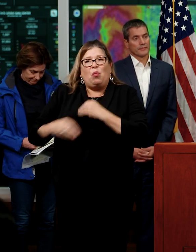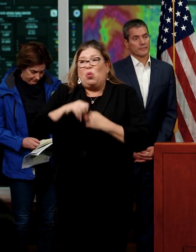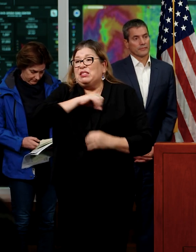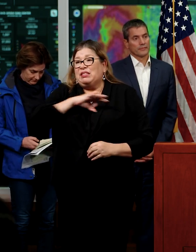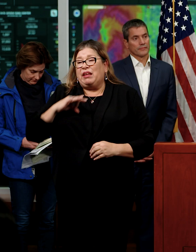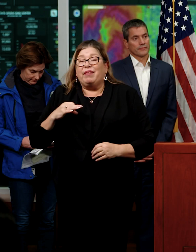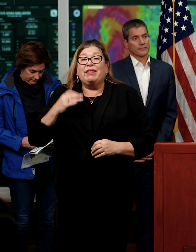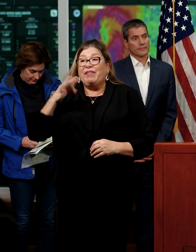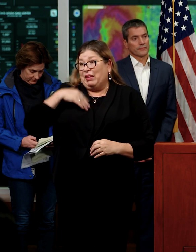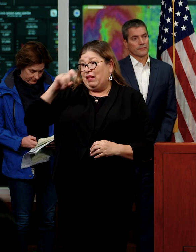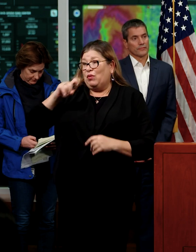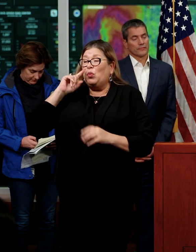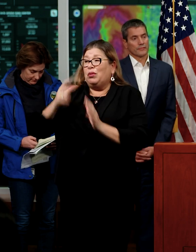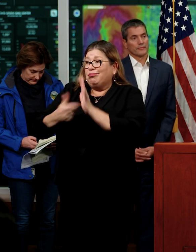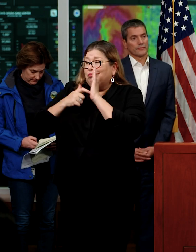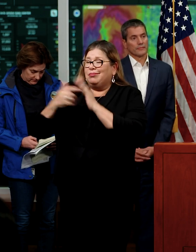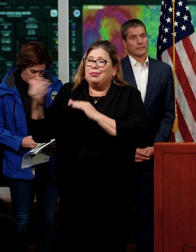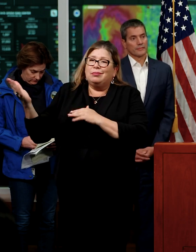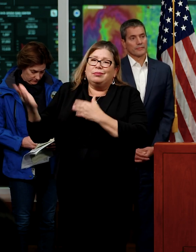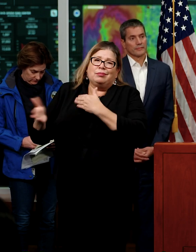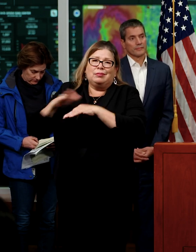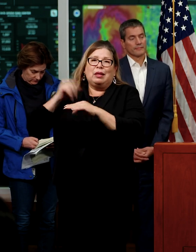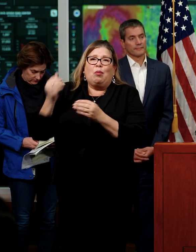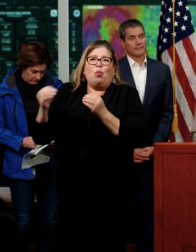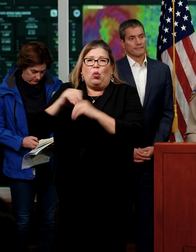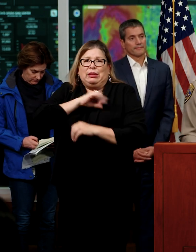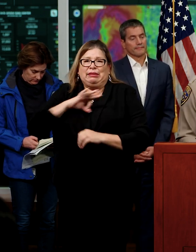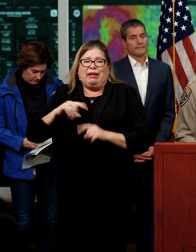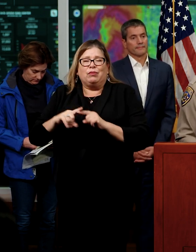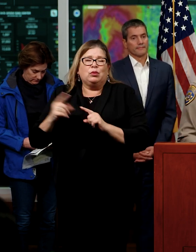we'll hold the additional staff or mandate over time to field the calls.